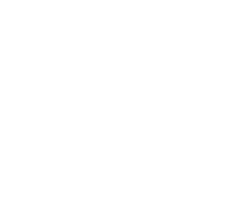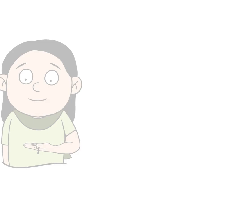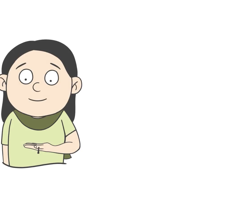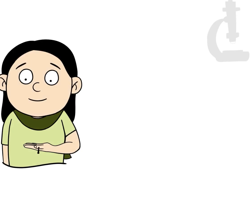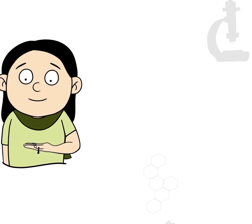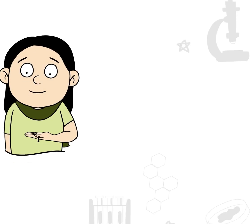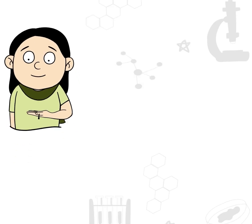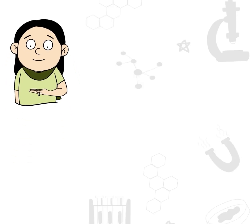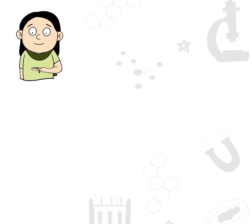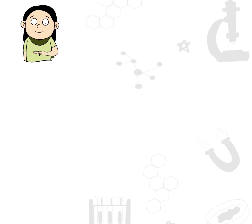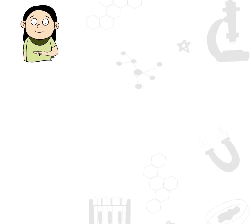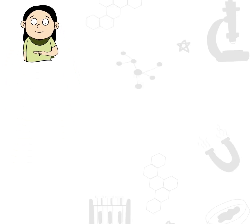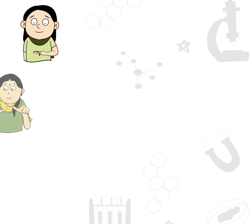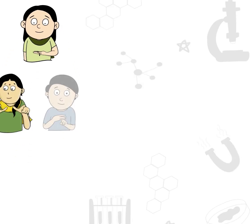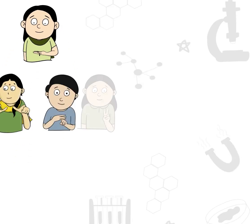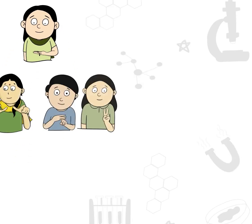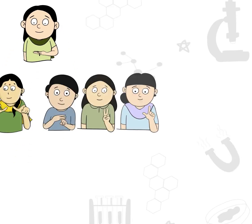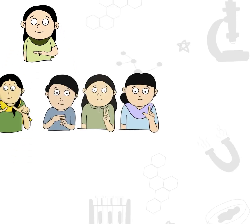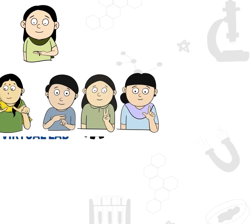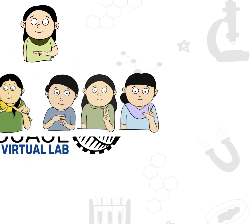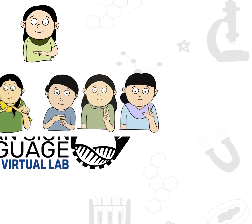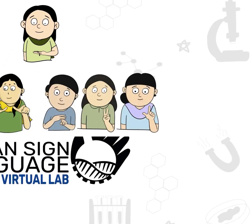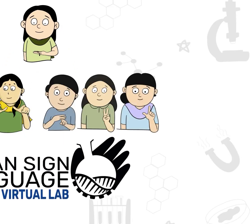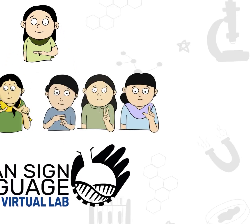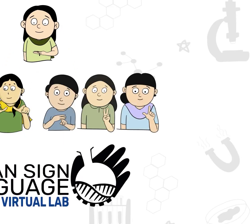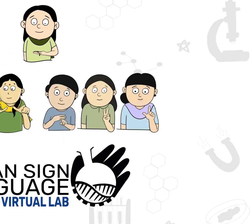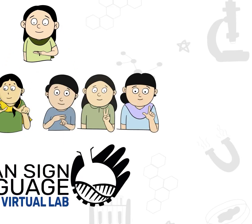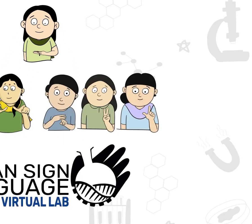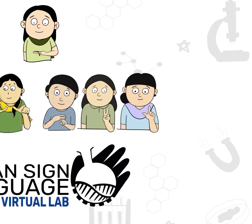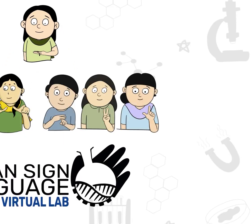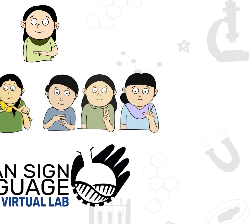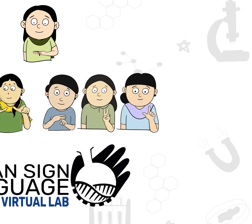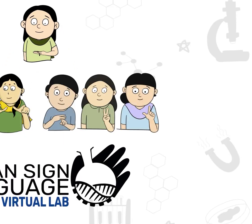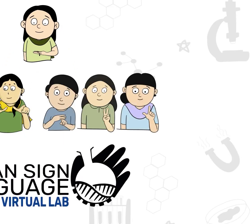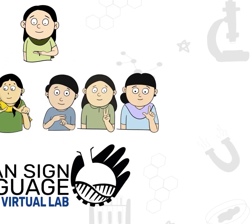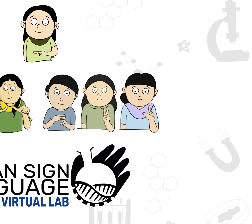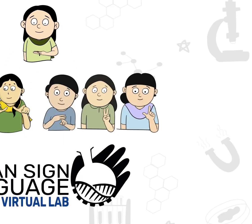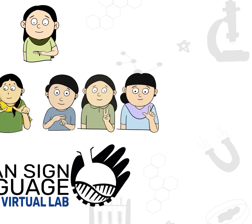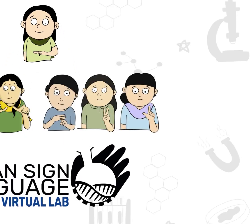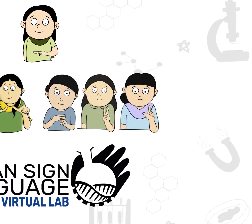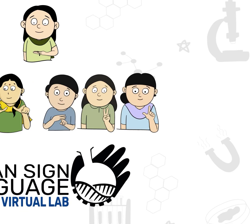Welcome to ISL Enabled, Virtual Lab of CSIR.